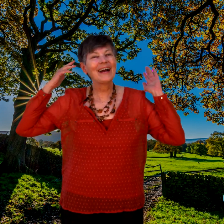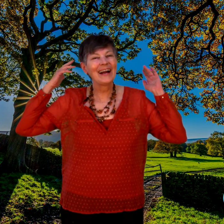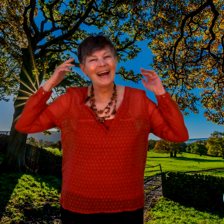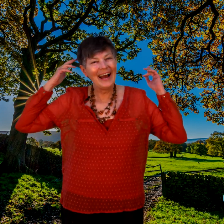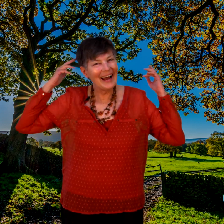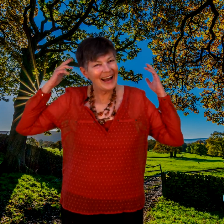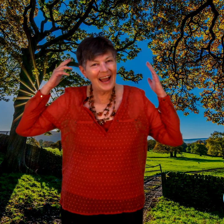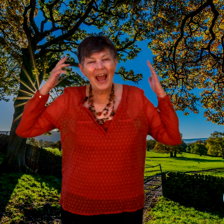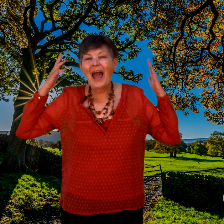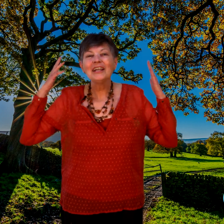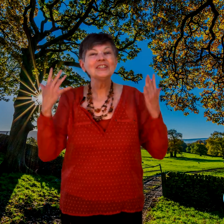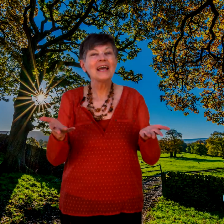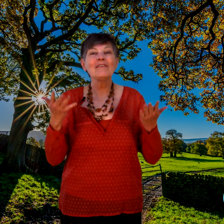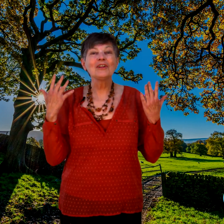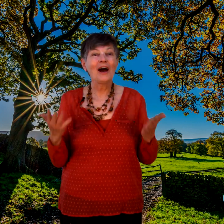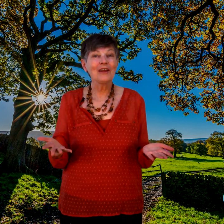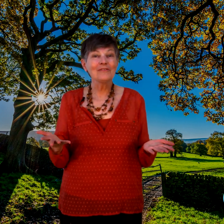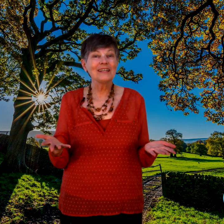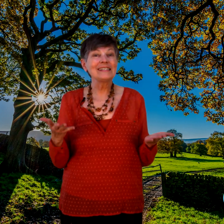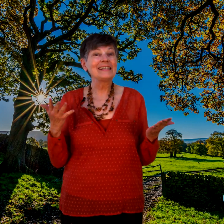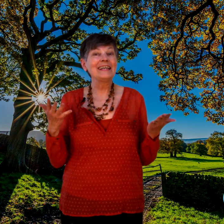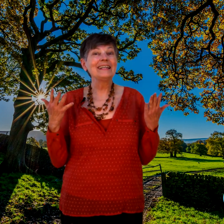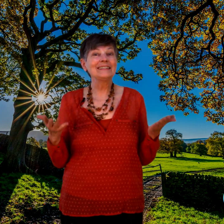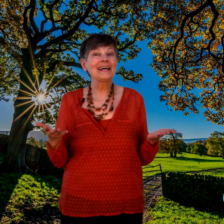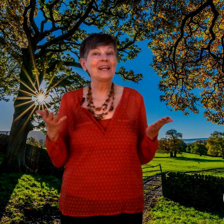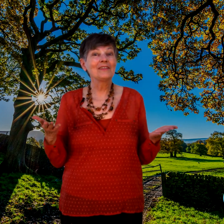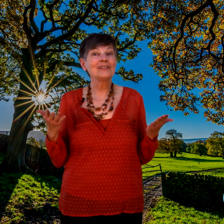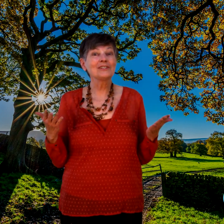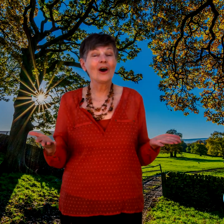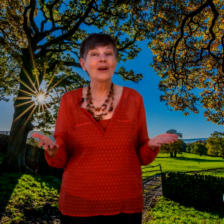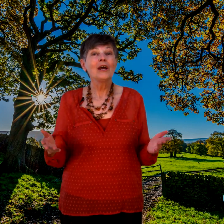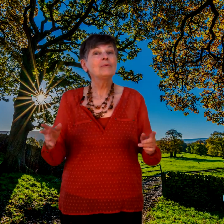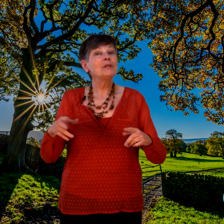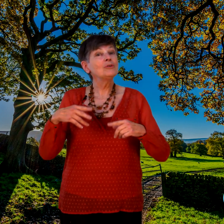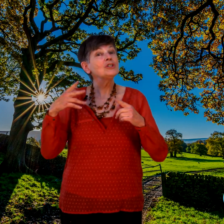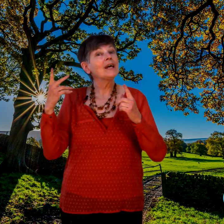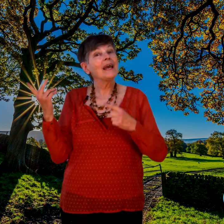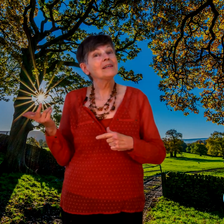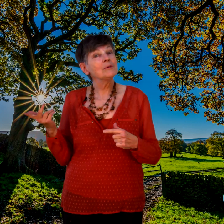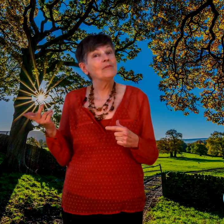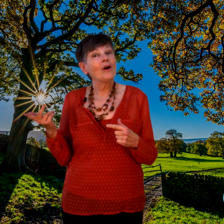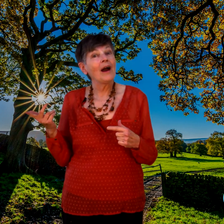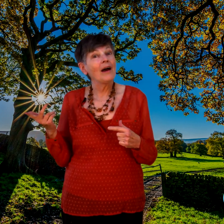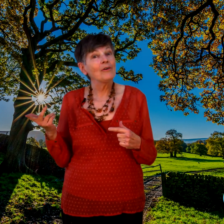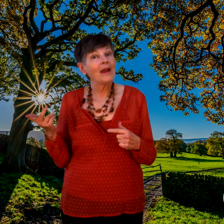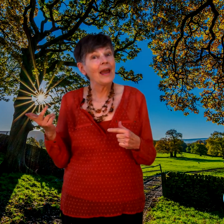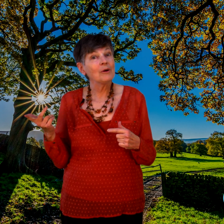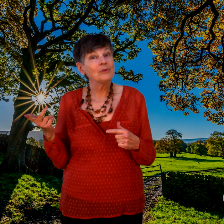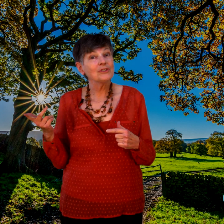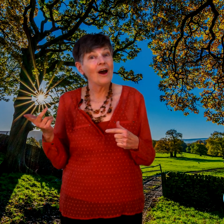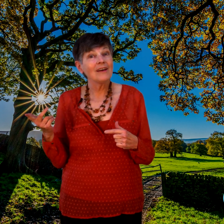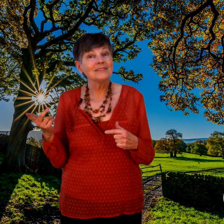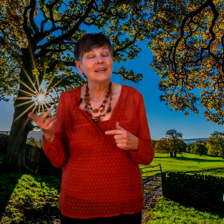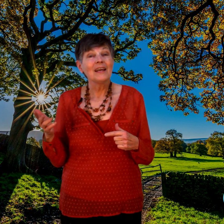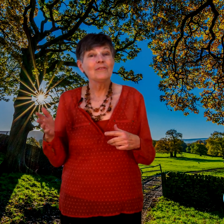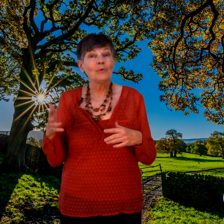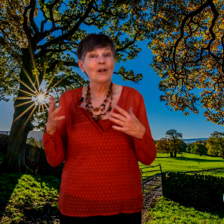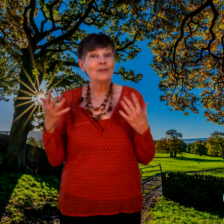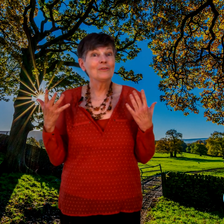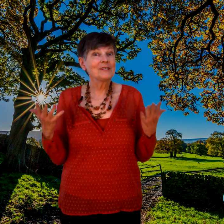just have a lot of fun singing and signing this song. But do check out some of our other animal songs if you want to learn the